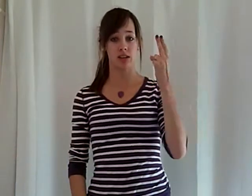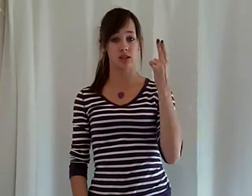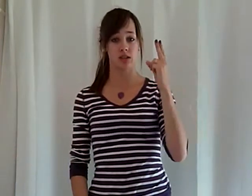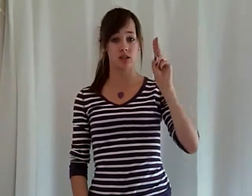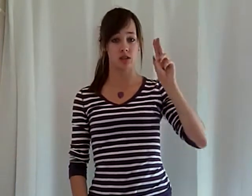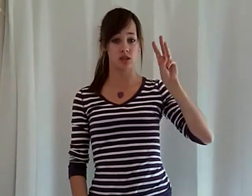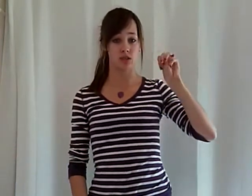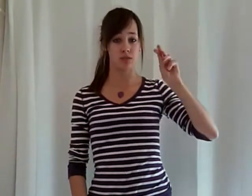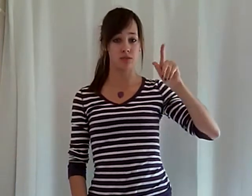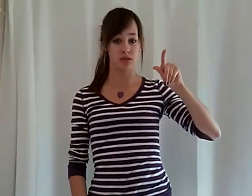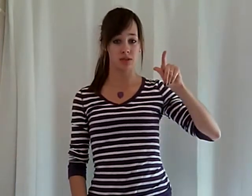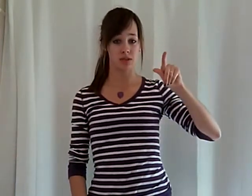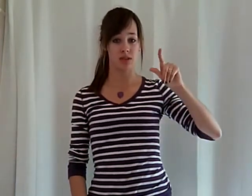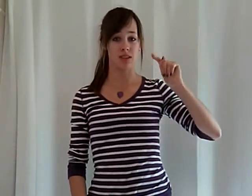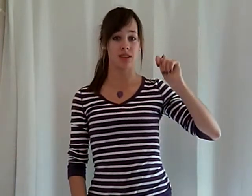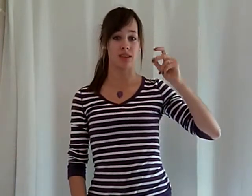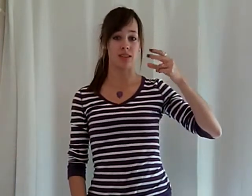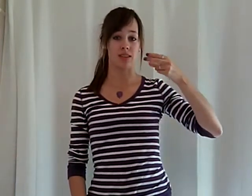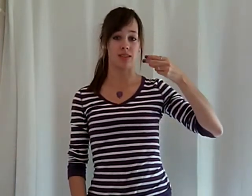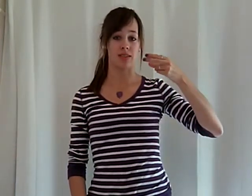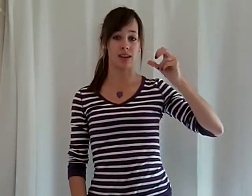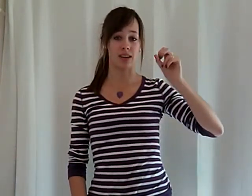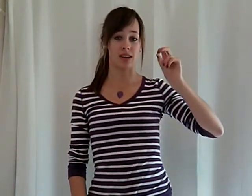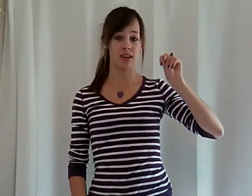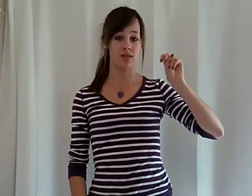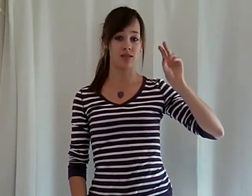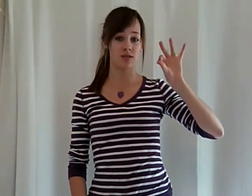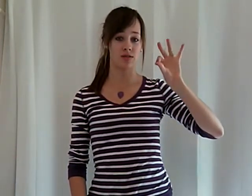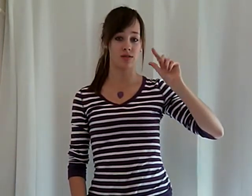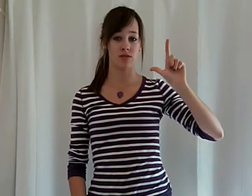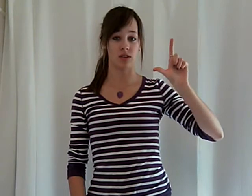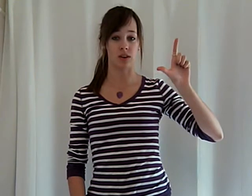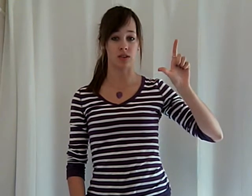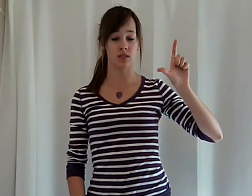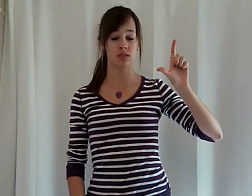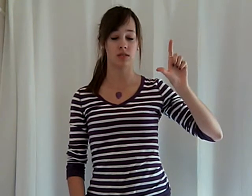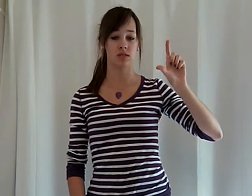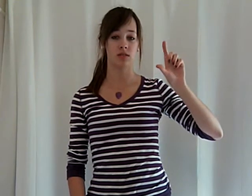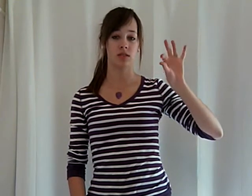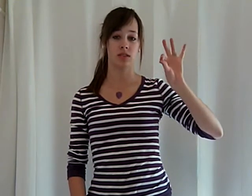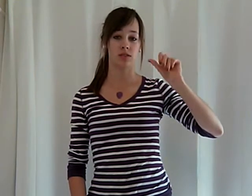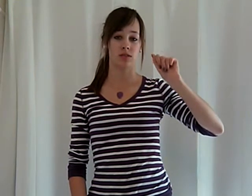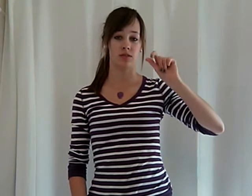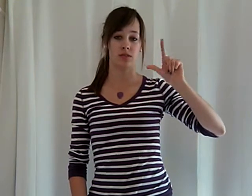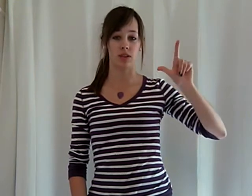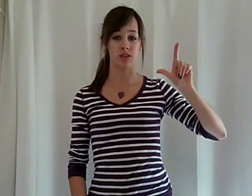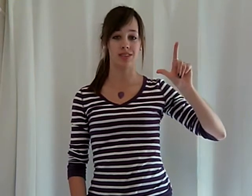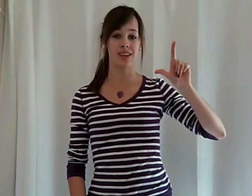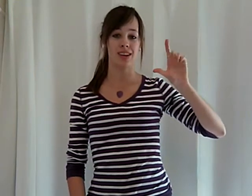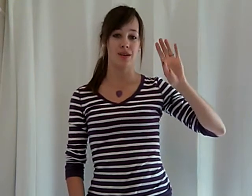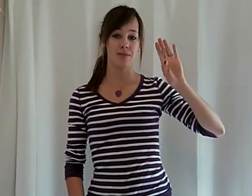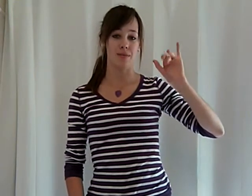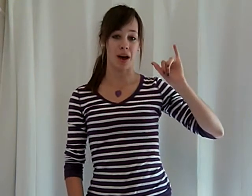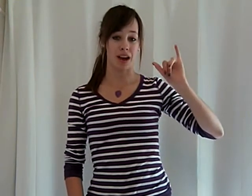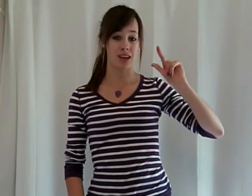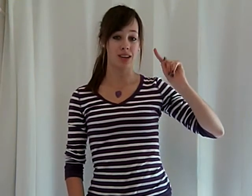Jump, Thin, Fall, Fall, By,